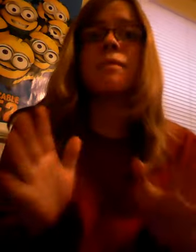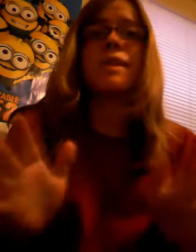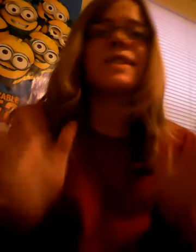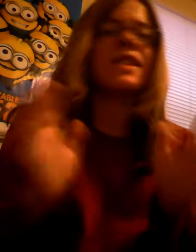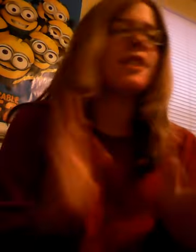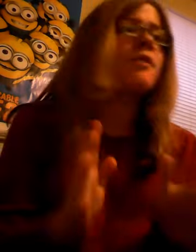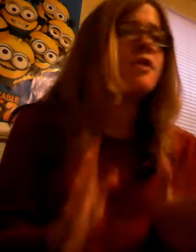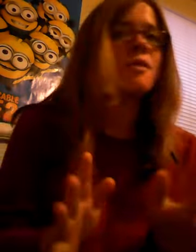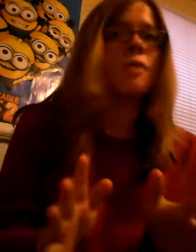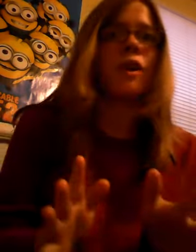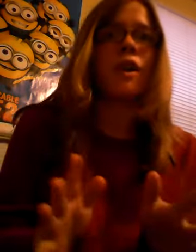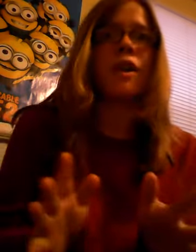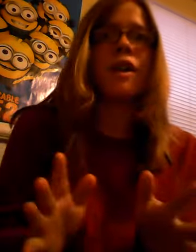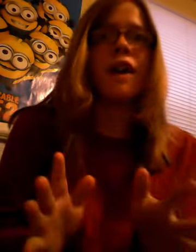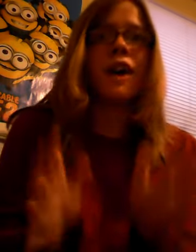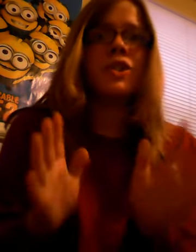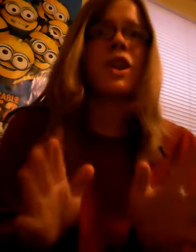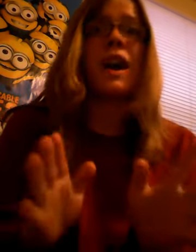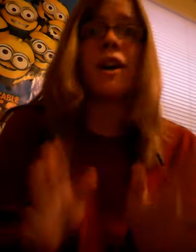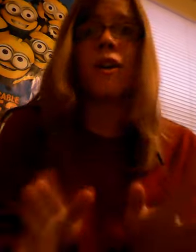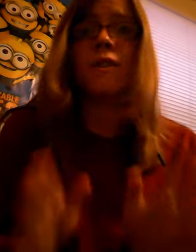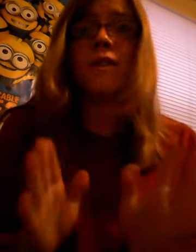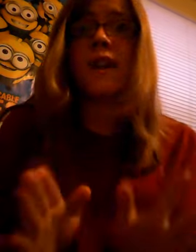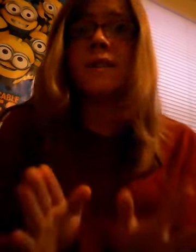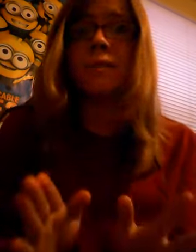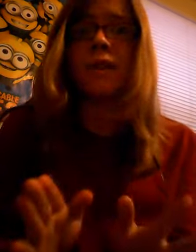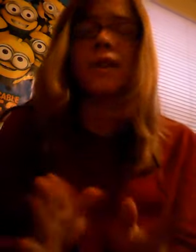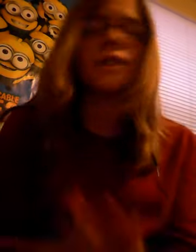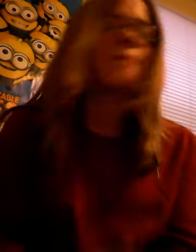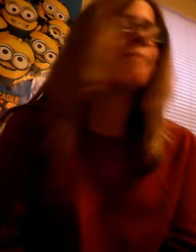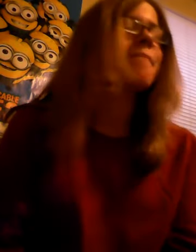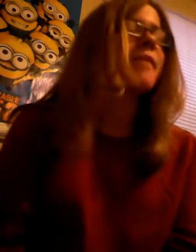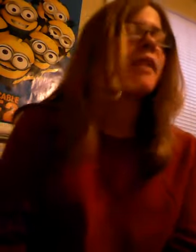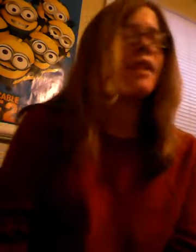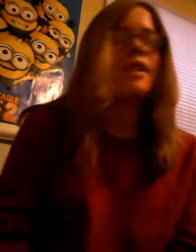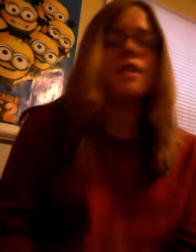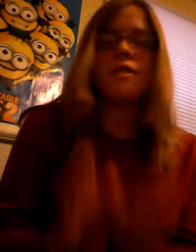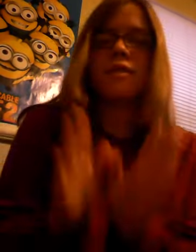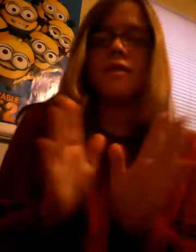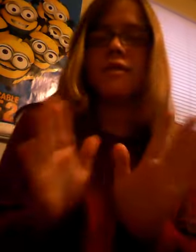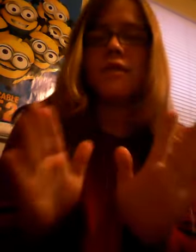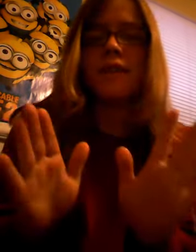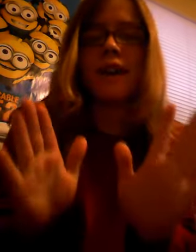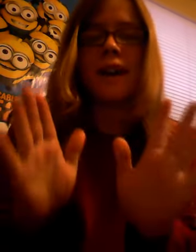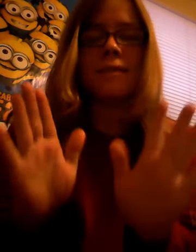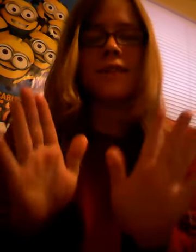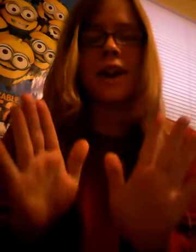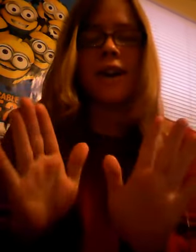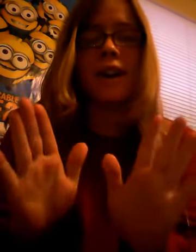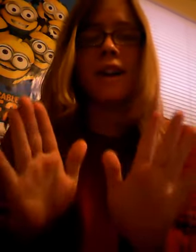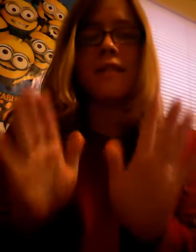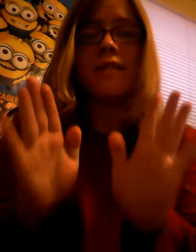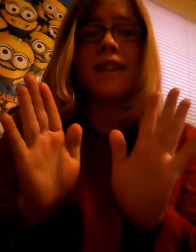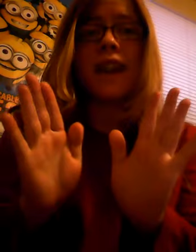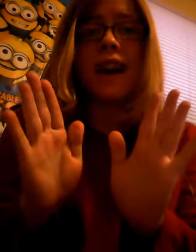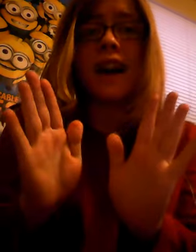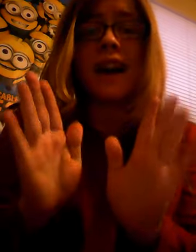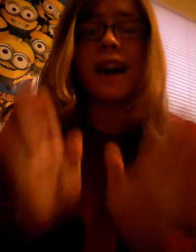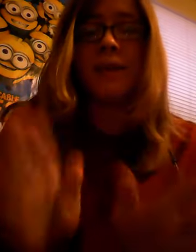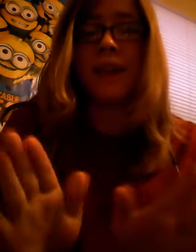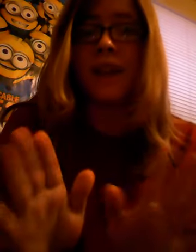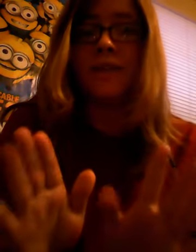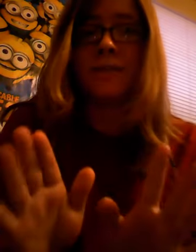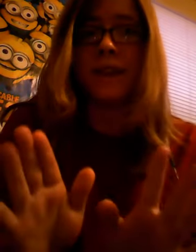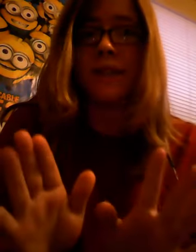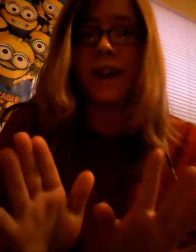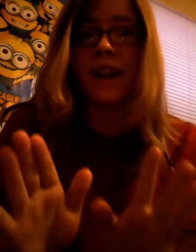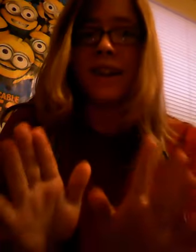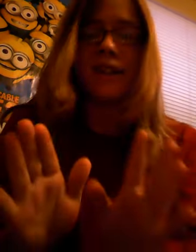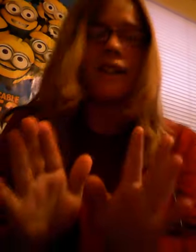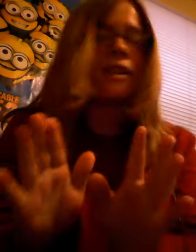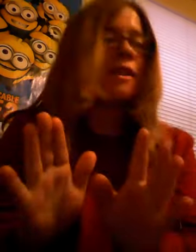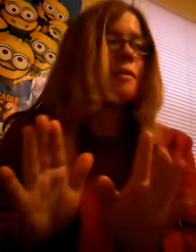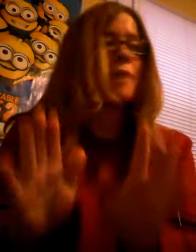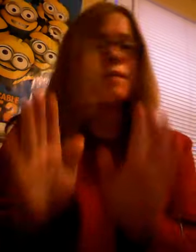Blue is a YouTuber. I should add her on Facebook. I'm sorry. I would love to be a friend, but